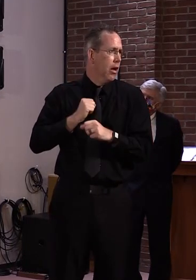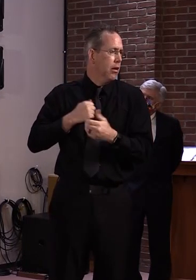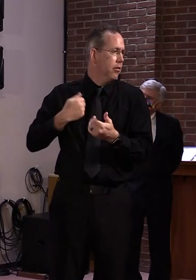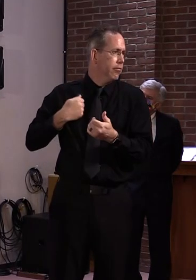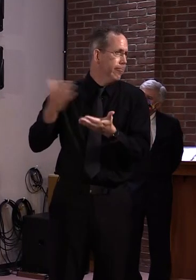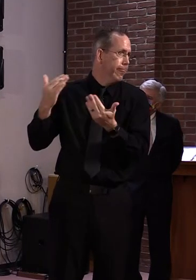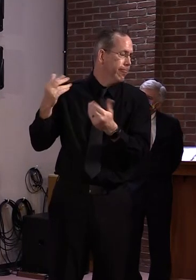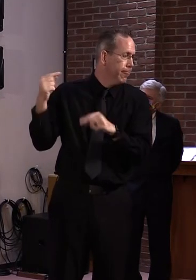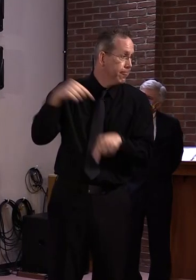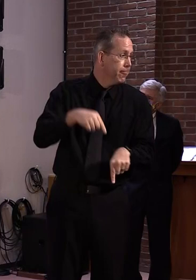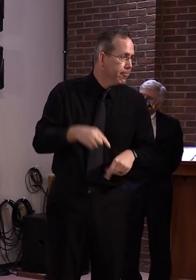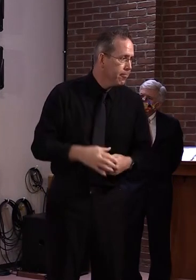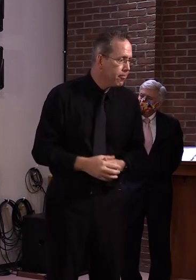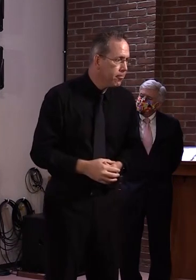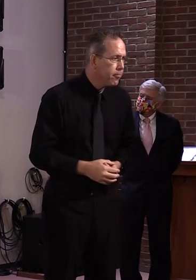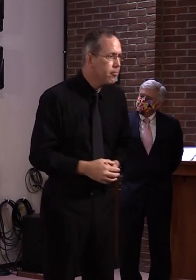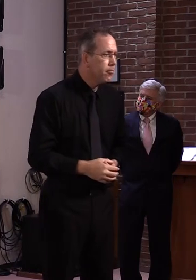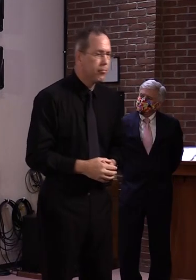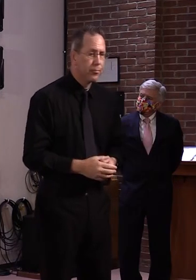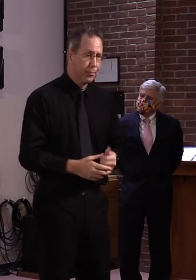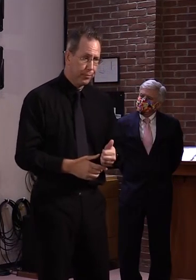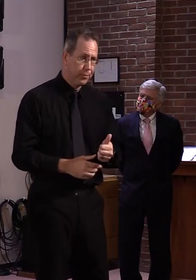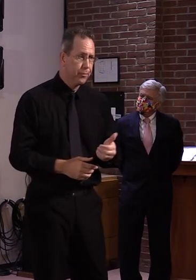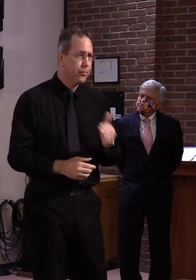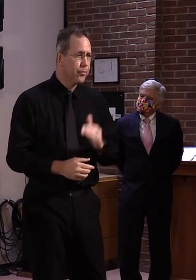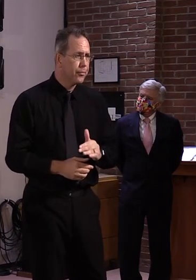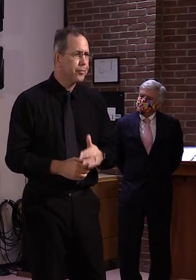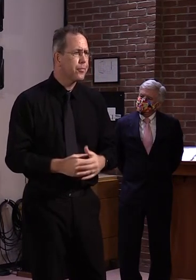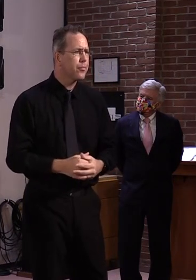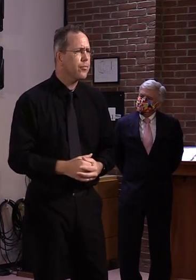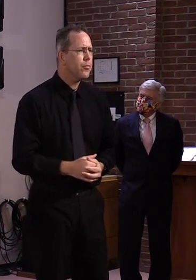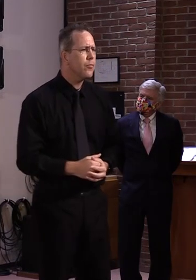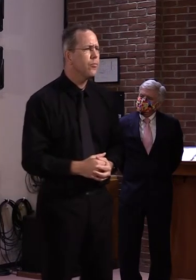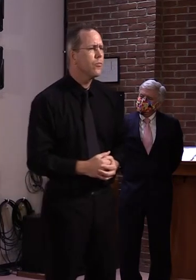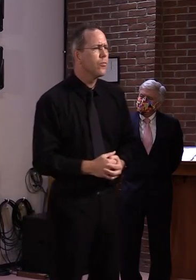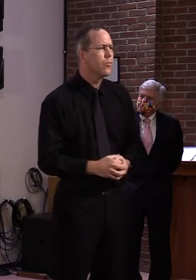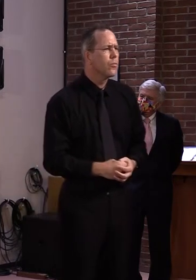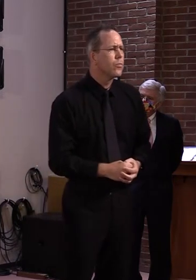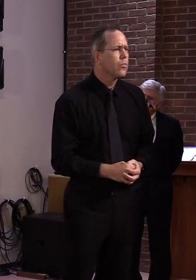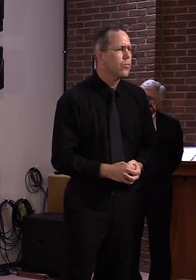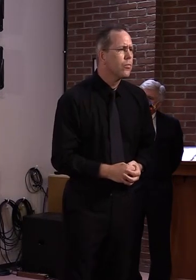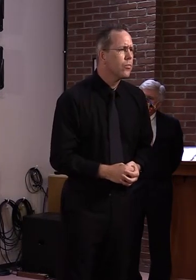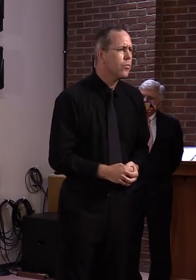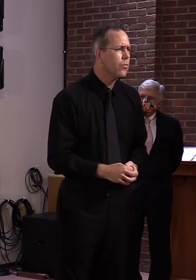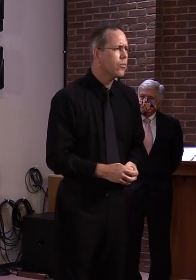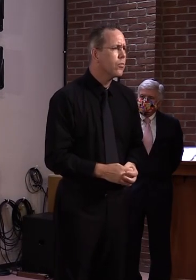I appreciate that. So what is the farthest out here? You're looking at this point?